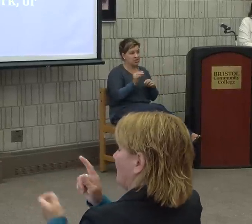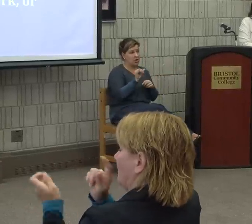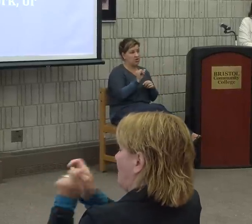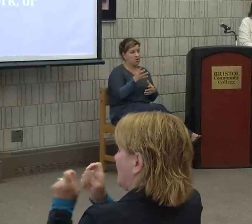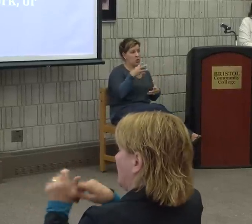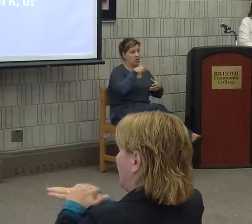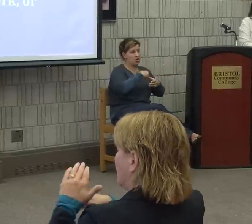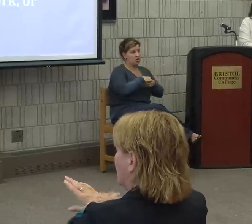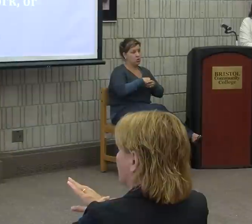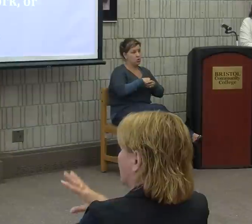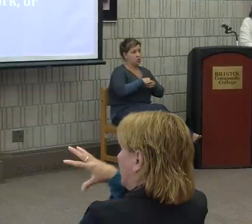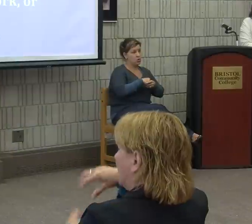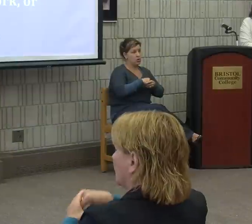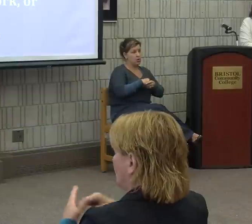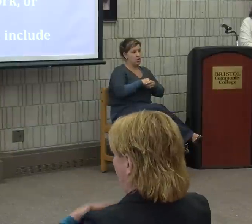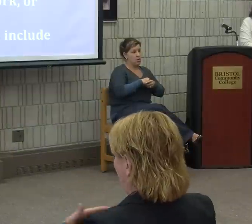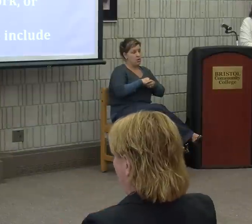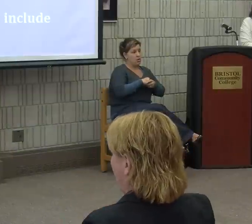body-aided accommodations or equipment?